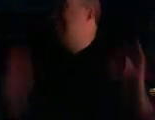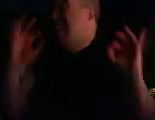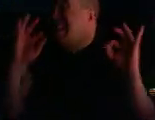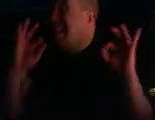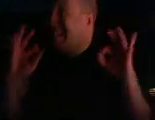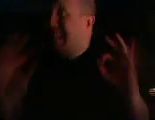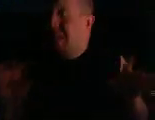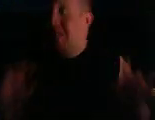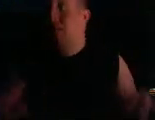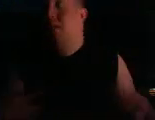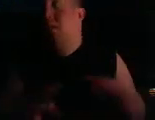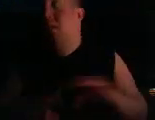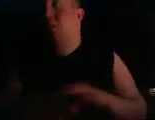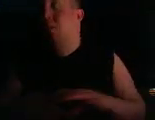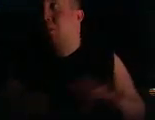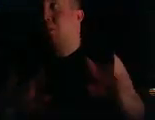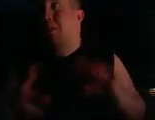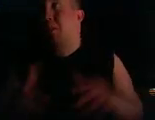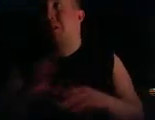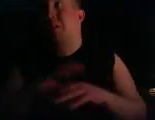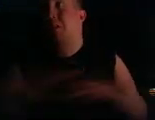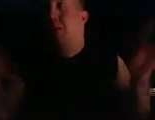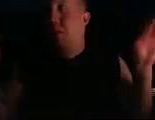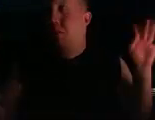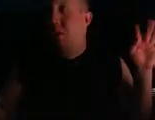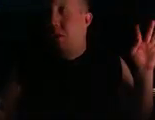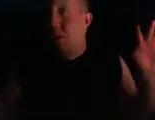We need to have food for all of them.